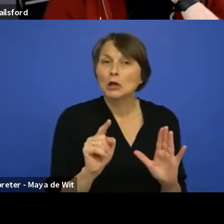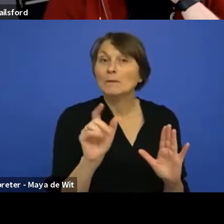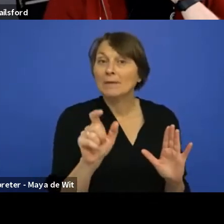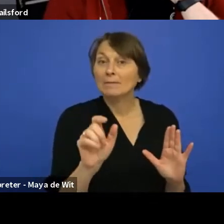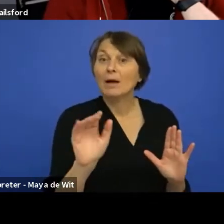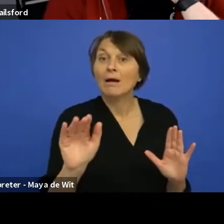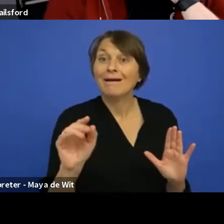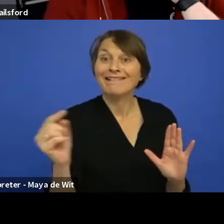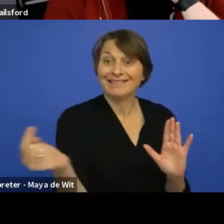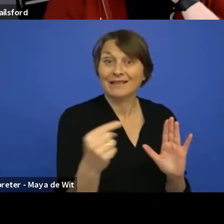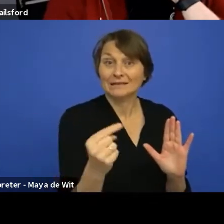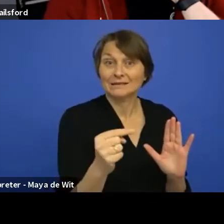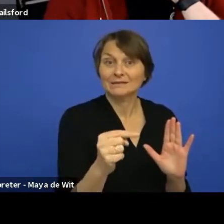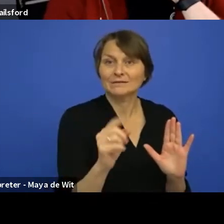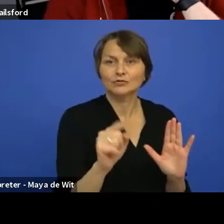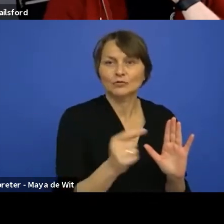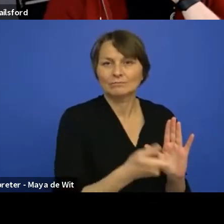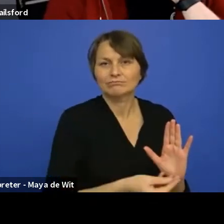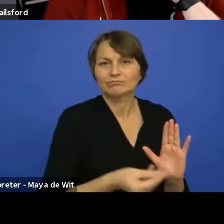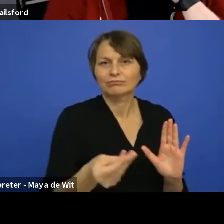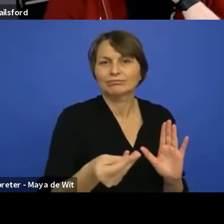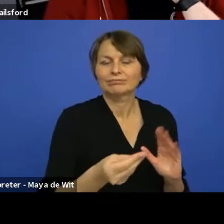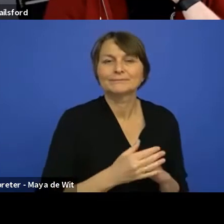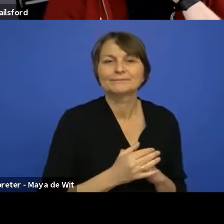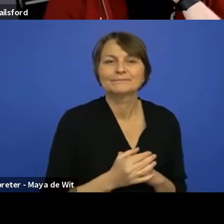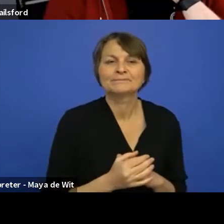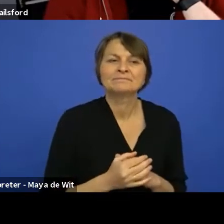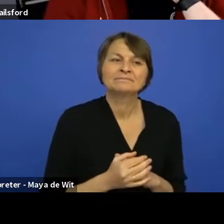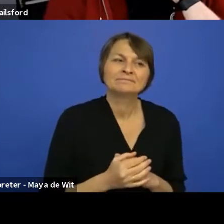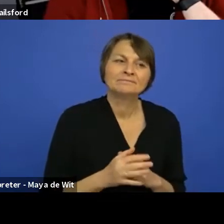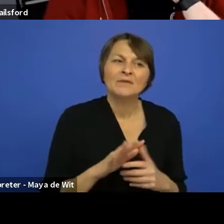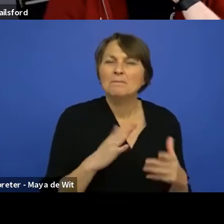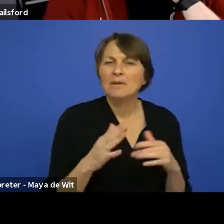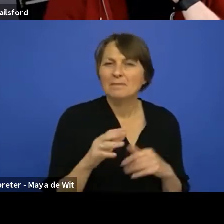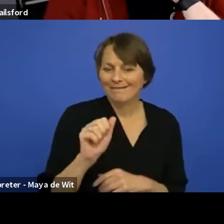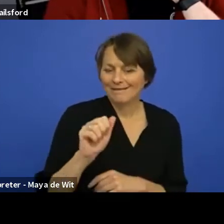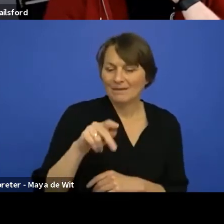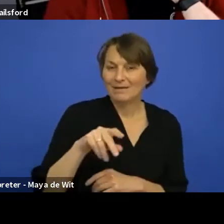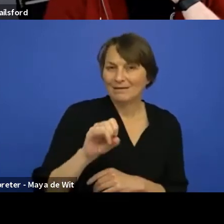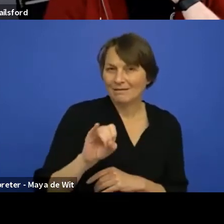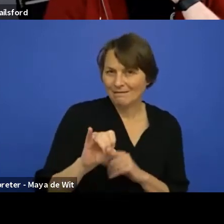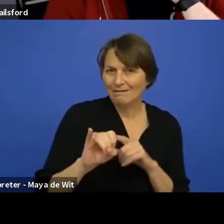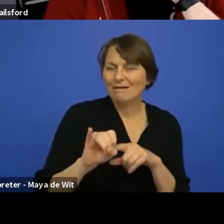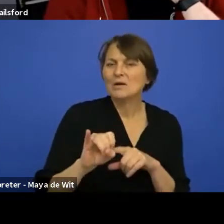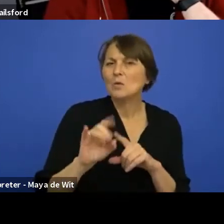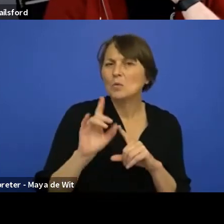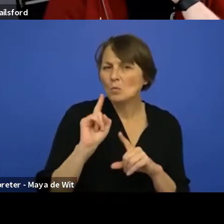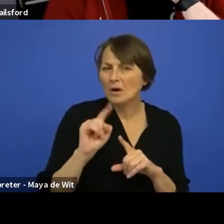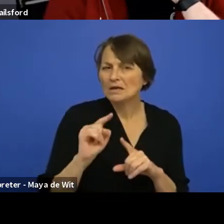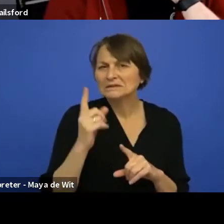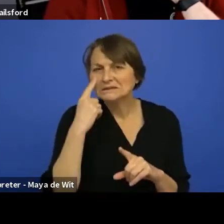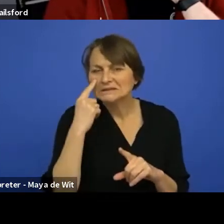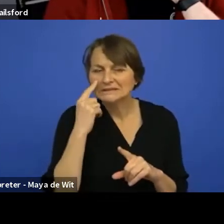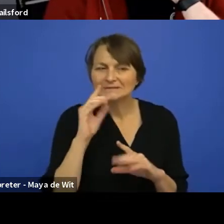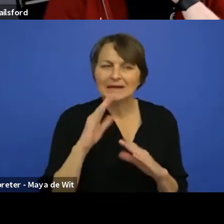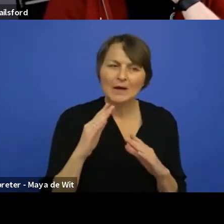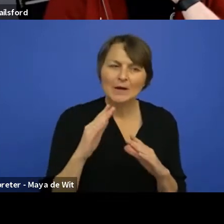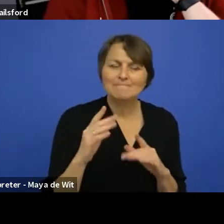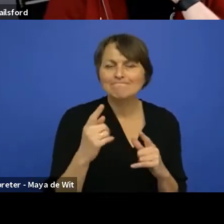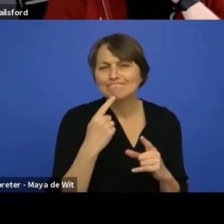and, uh, I mean, we probably have some kind of API work to find out as well. Like, uh, how do we, can we share a framework or